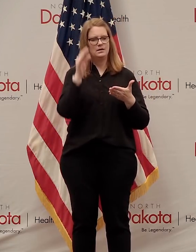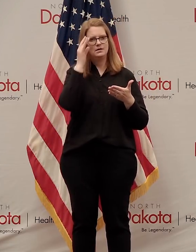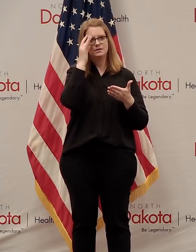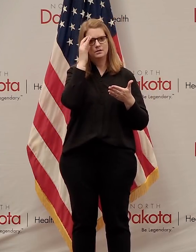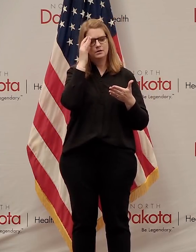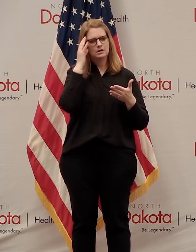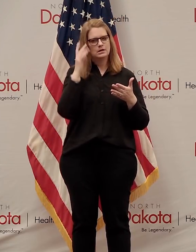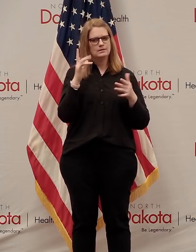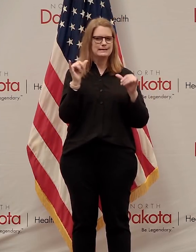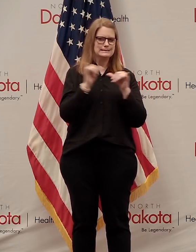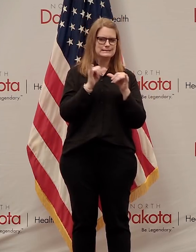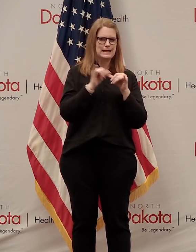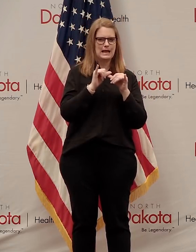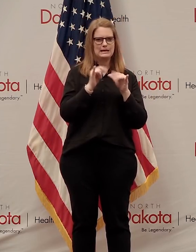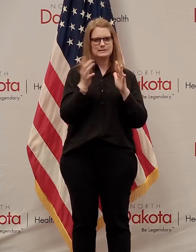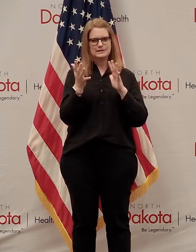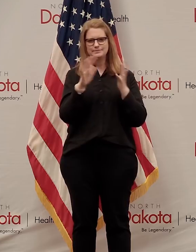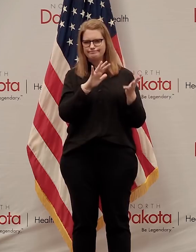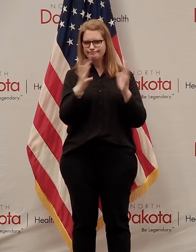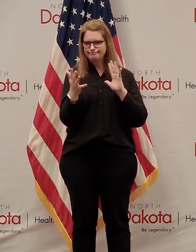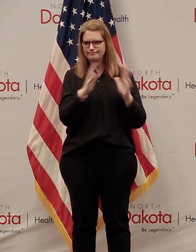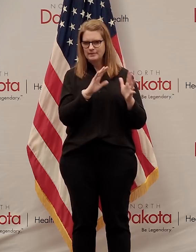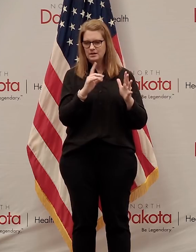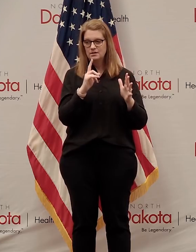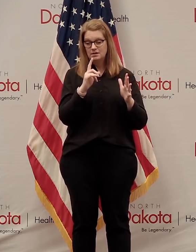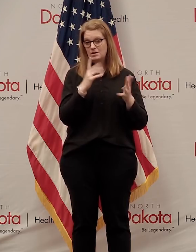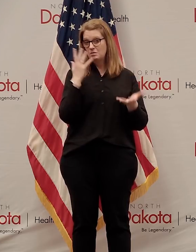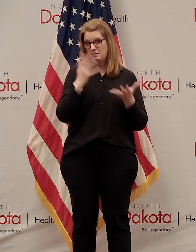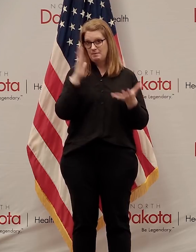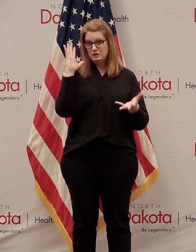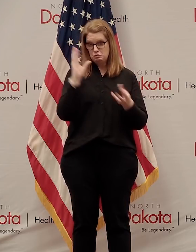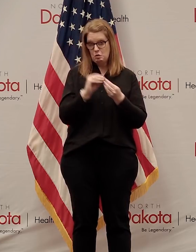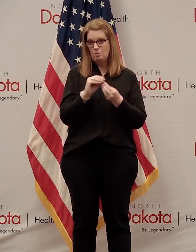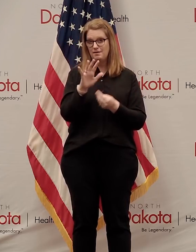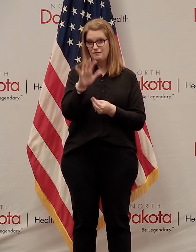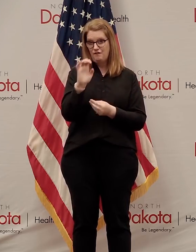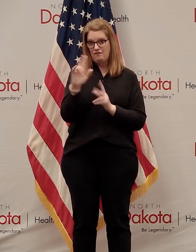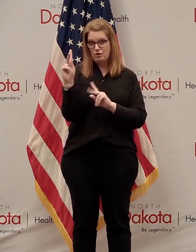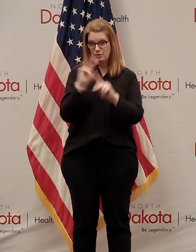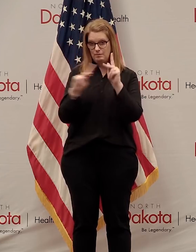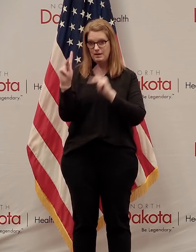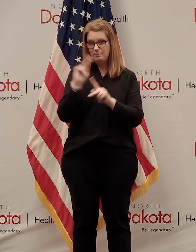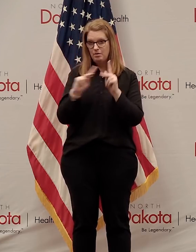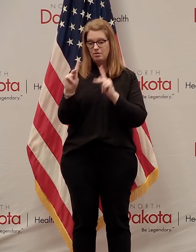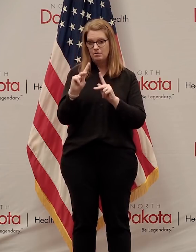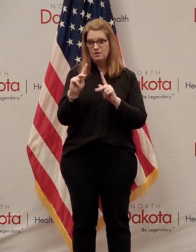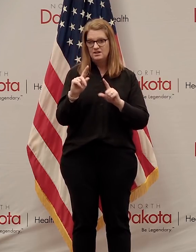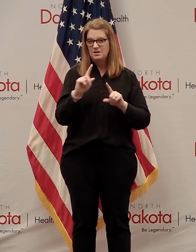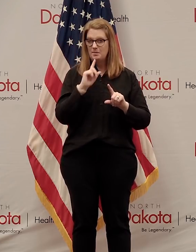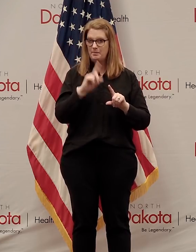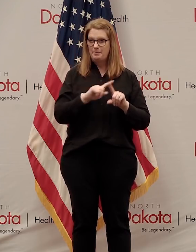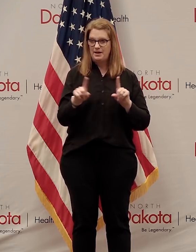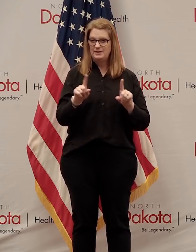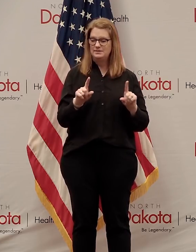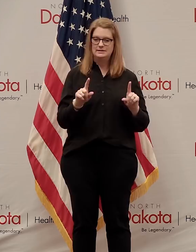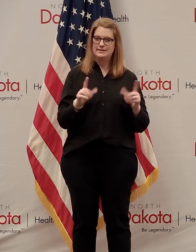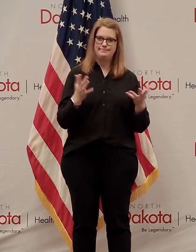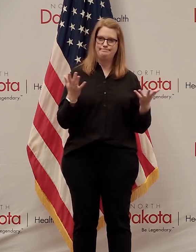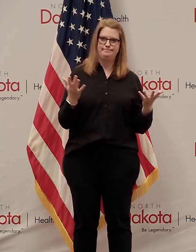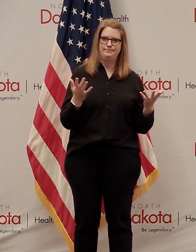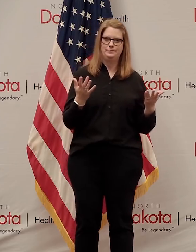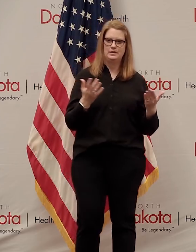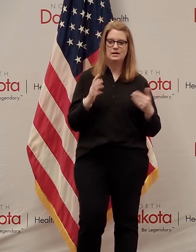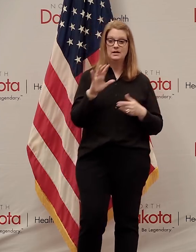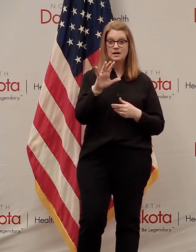jumped around. think the number they're talking about in total size could reach 500. But I want to, again, assure people this is not, these may not be